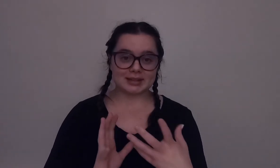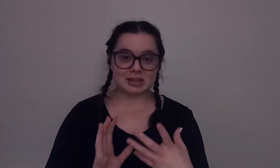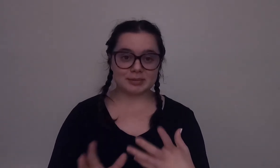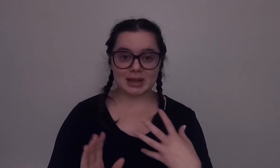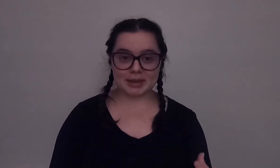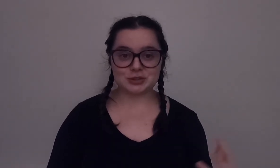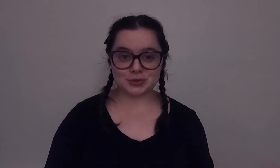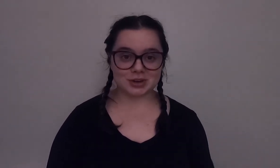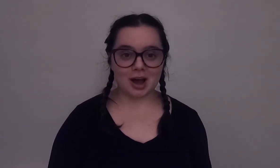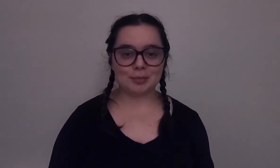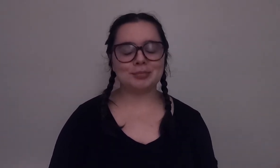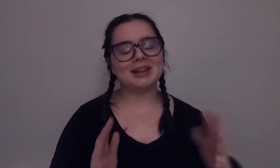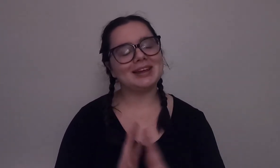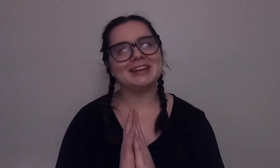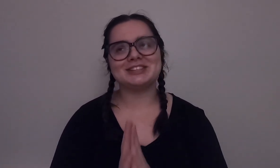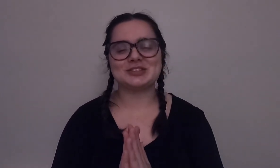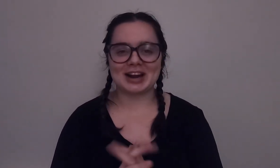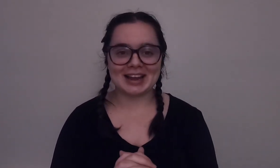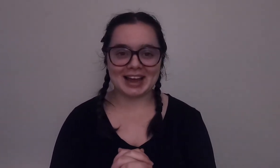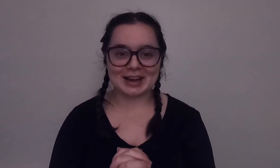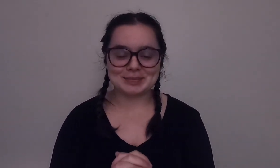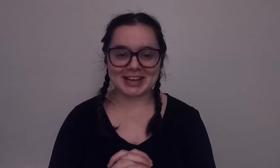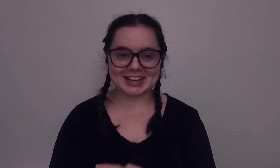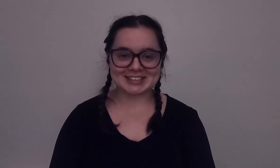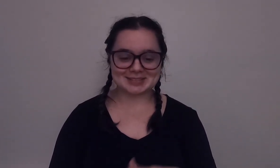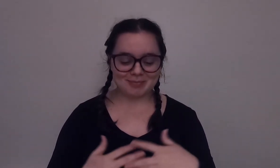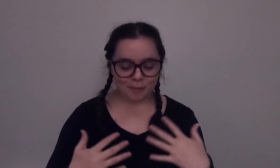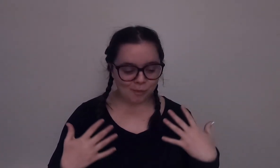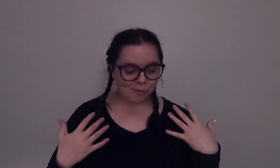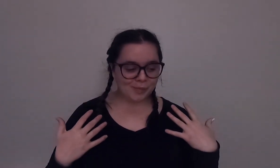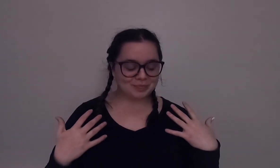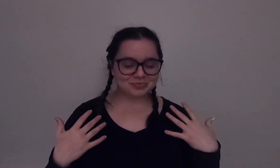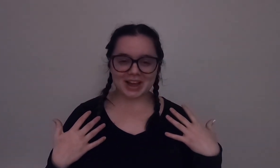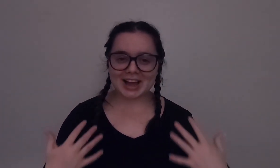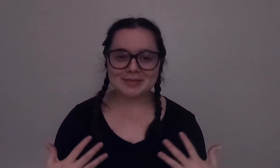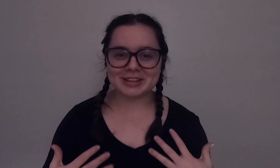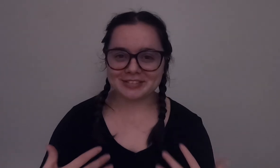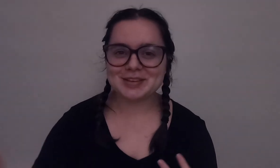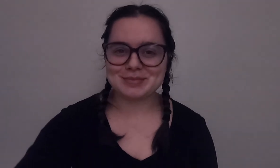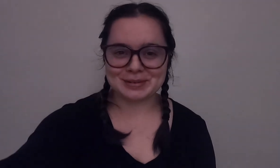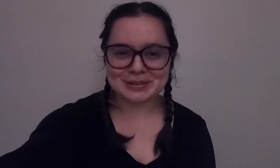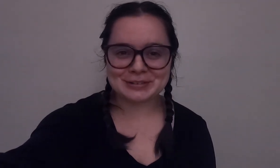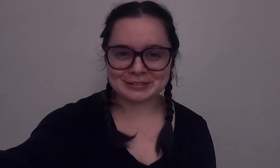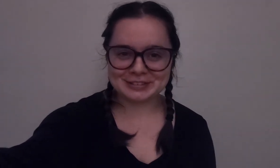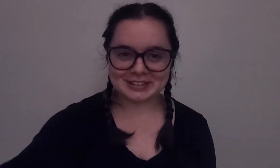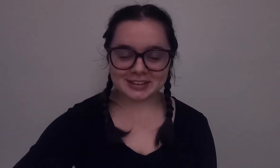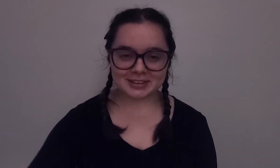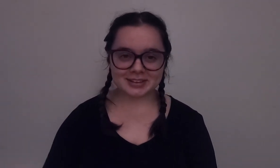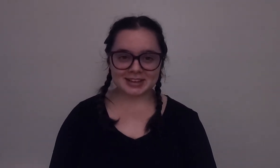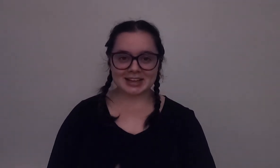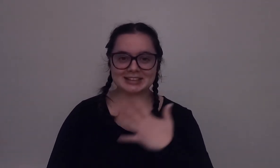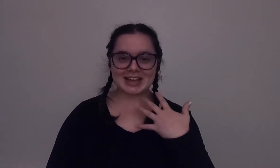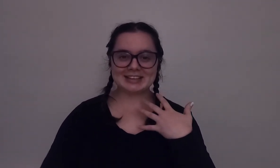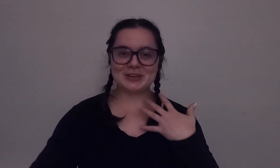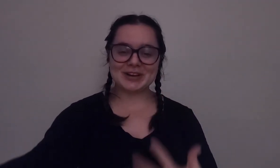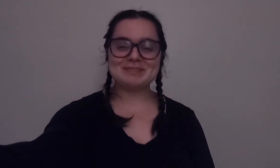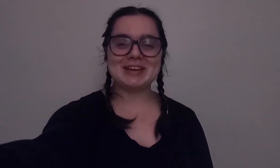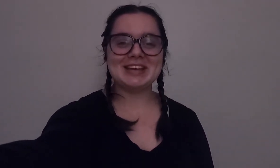that's something that made you stop please try again because I am living proof that you can be